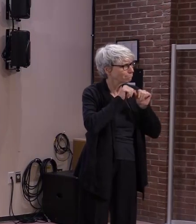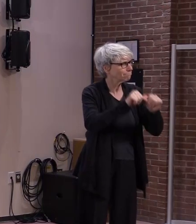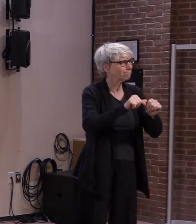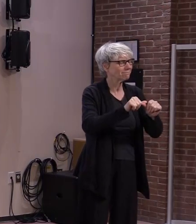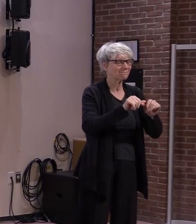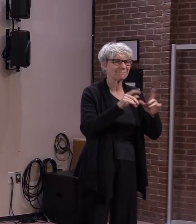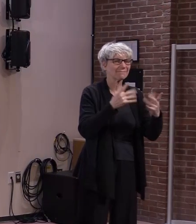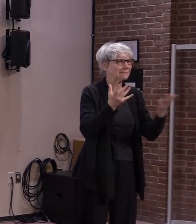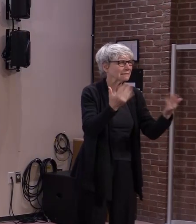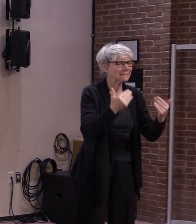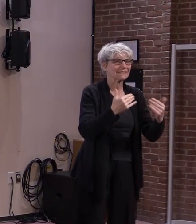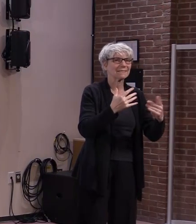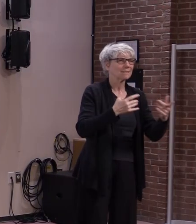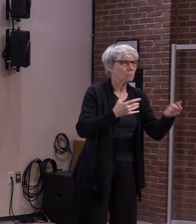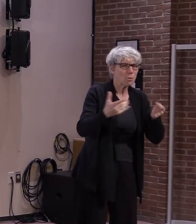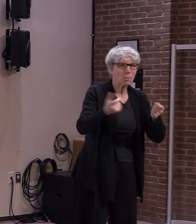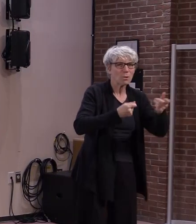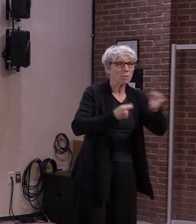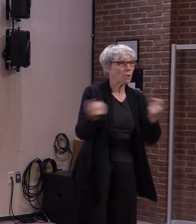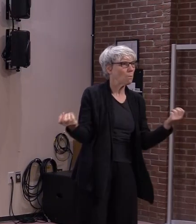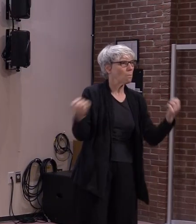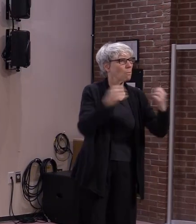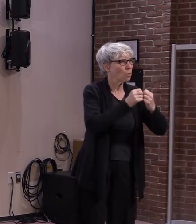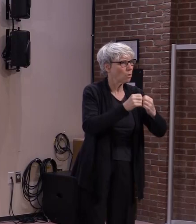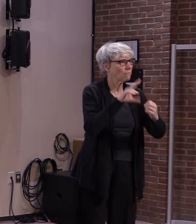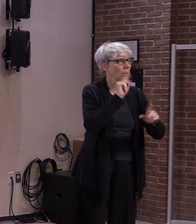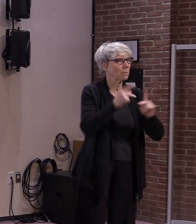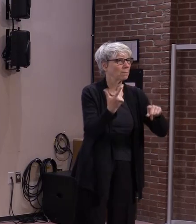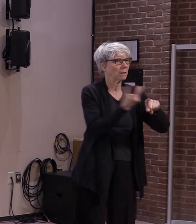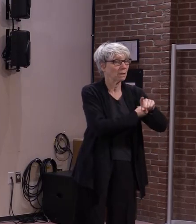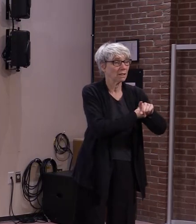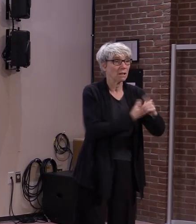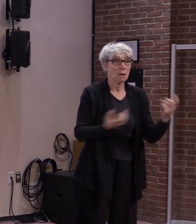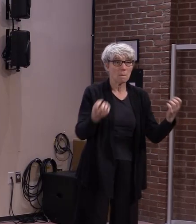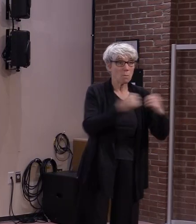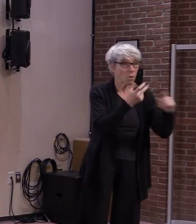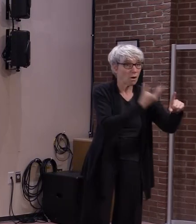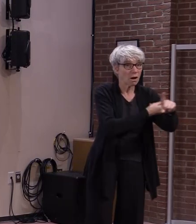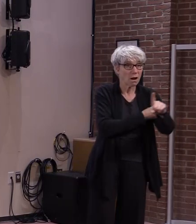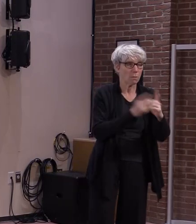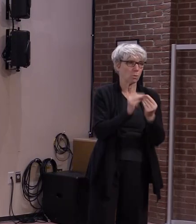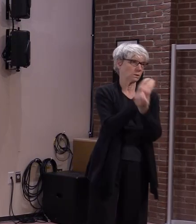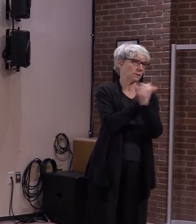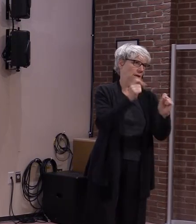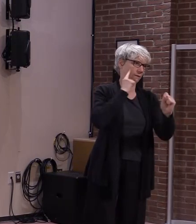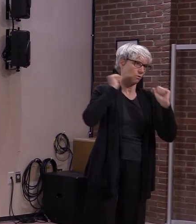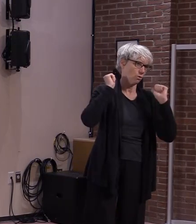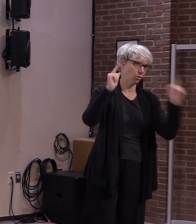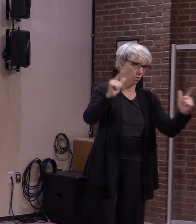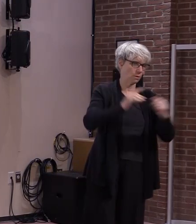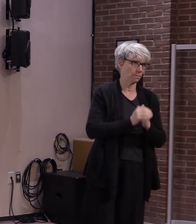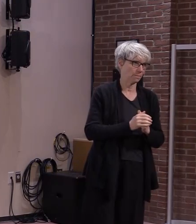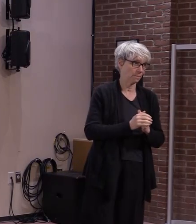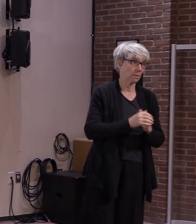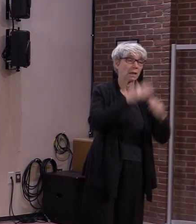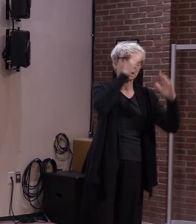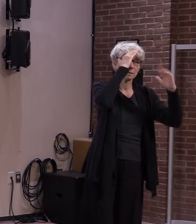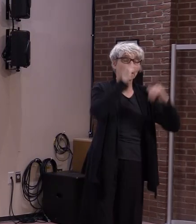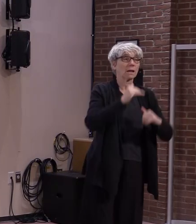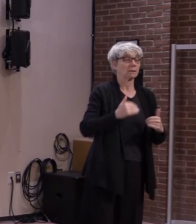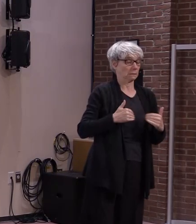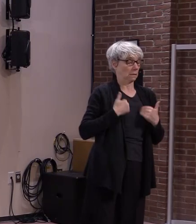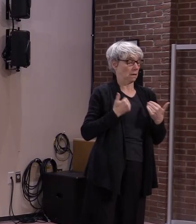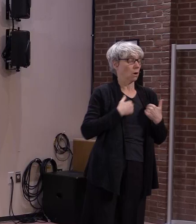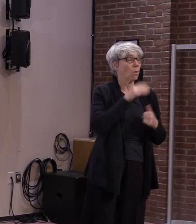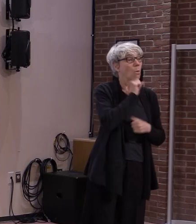if more Vermonters are vaccinated against this terrible virus. We also anticipate that children age five to 11, a group